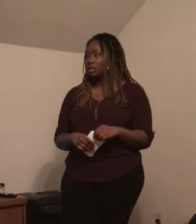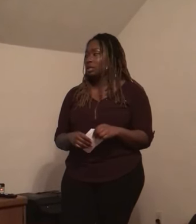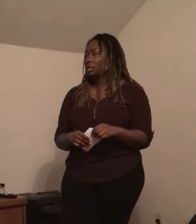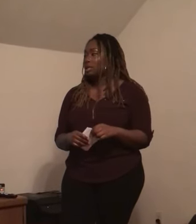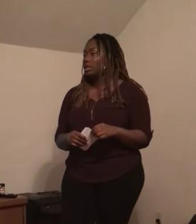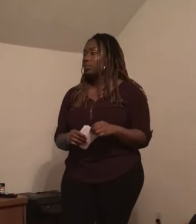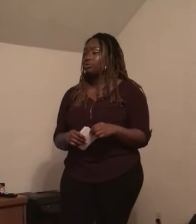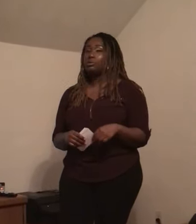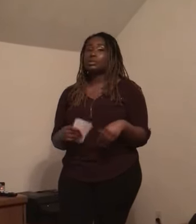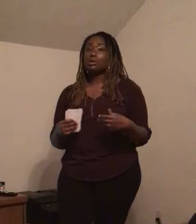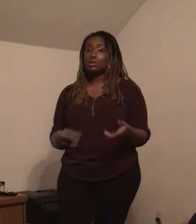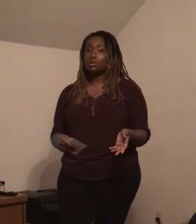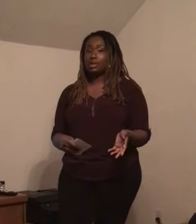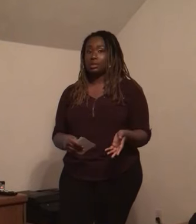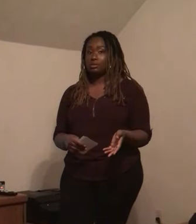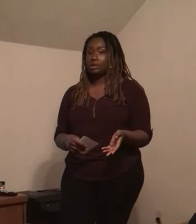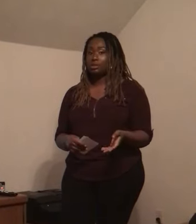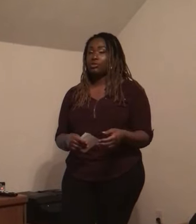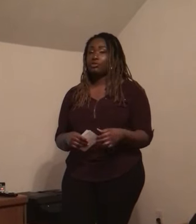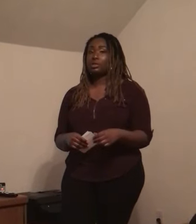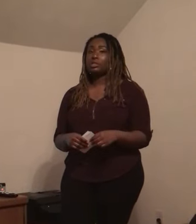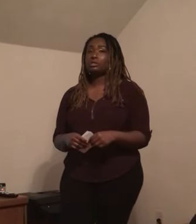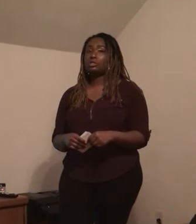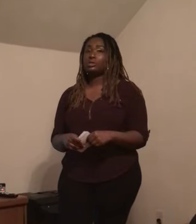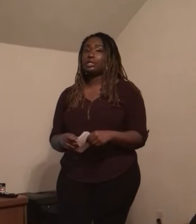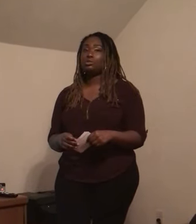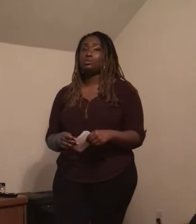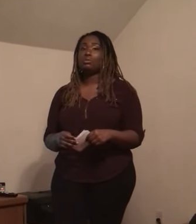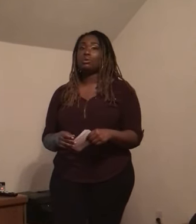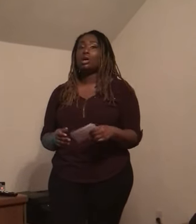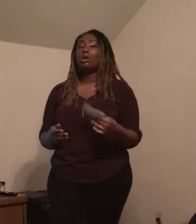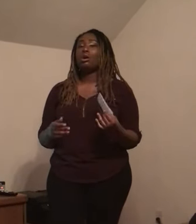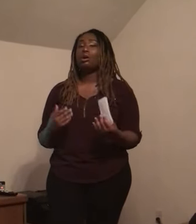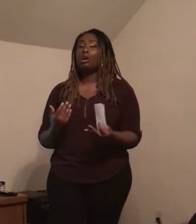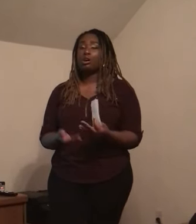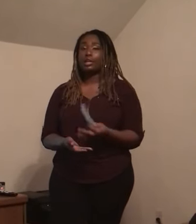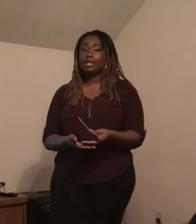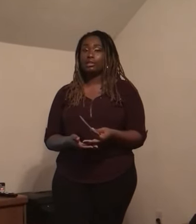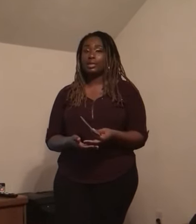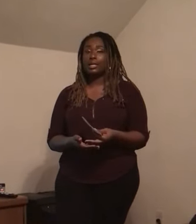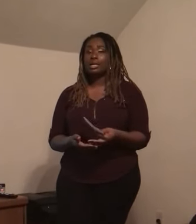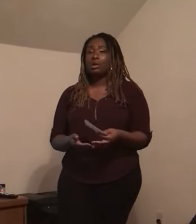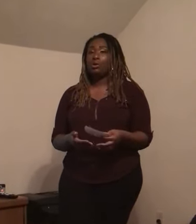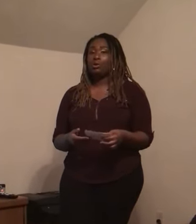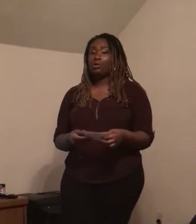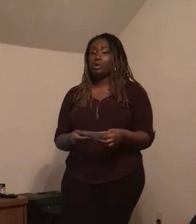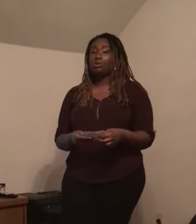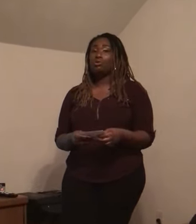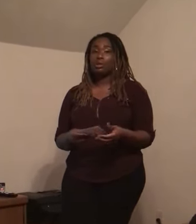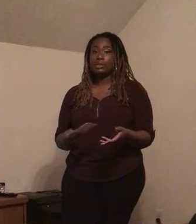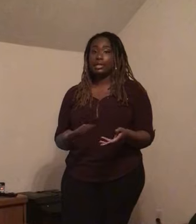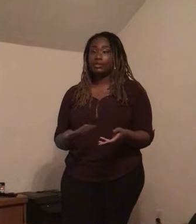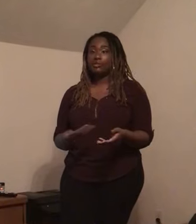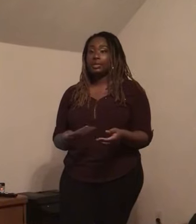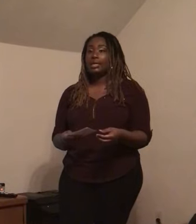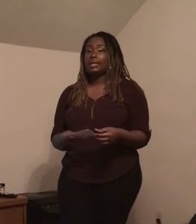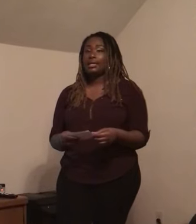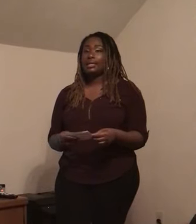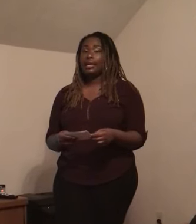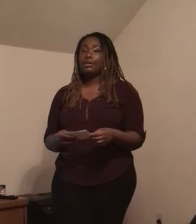improves social skills for children who are hard of hearing or who are deaf. It can have